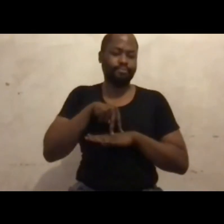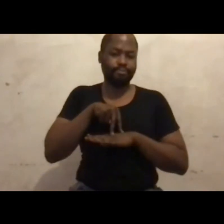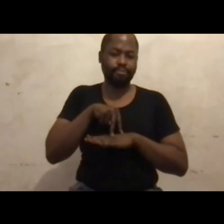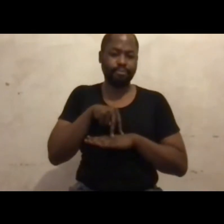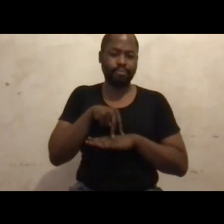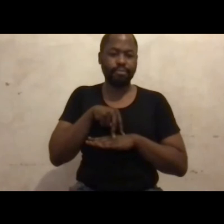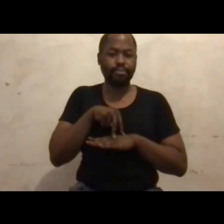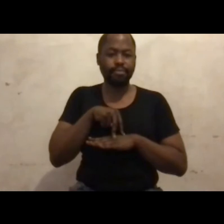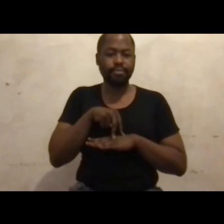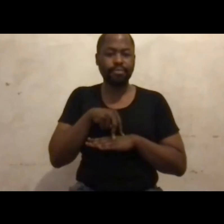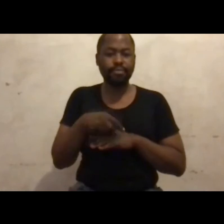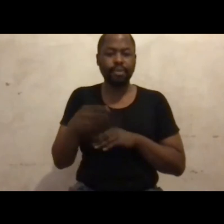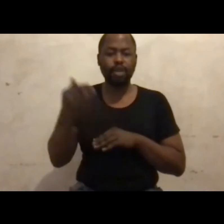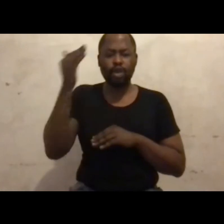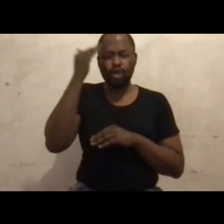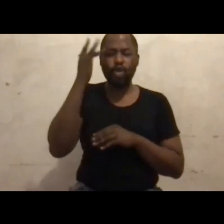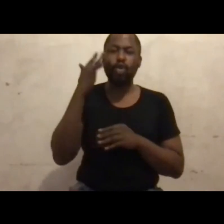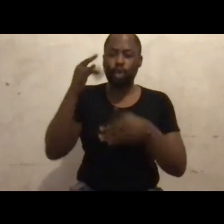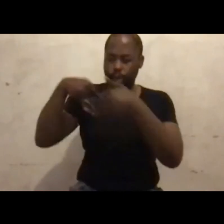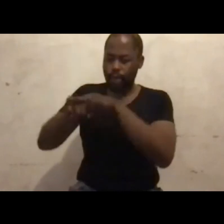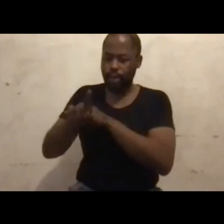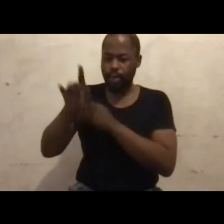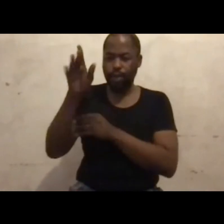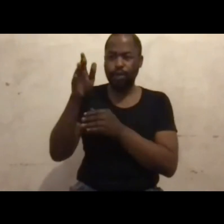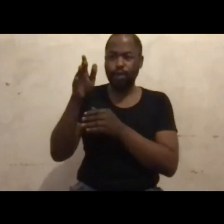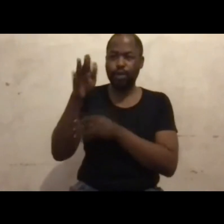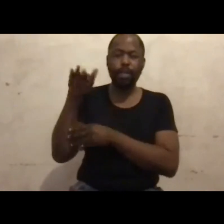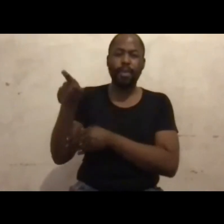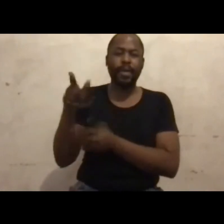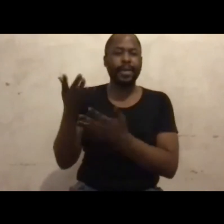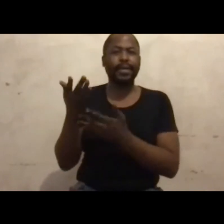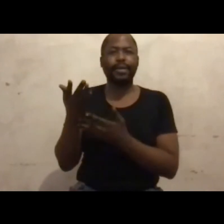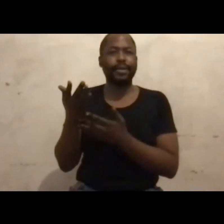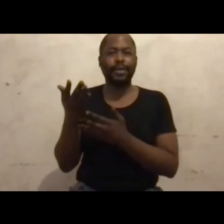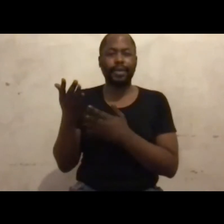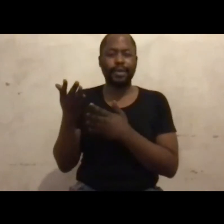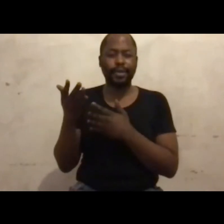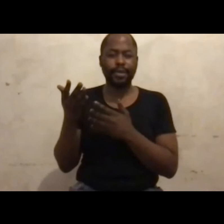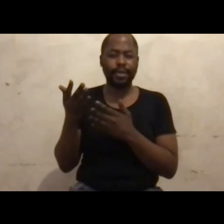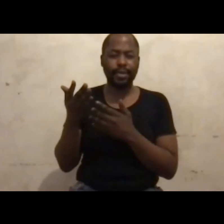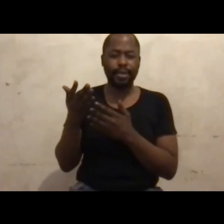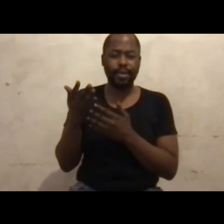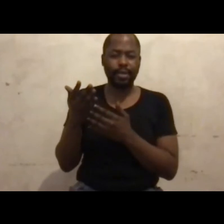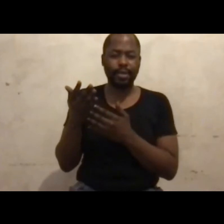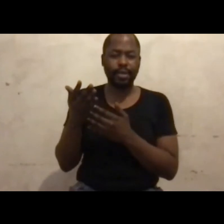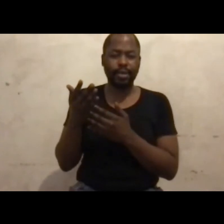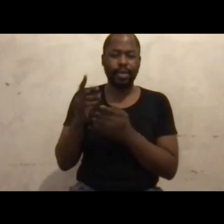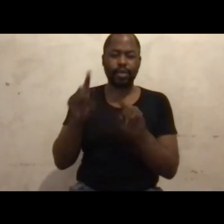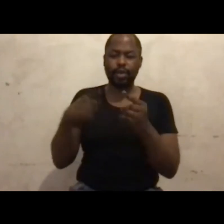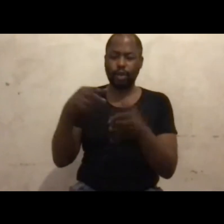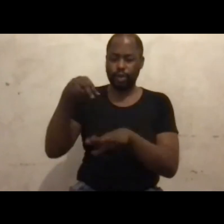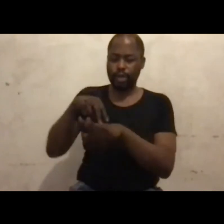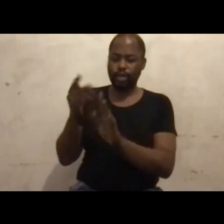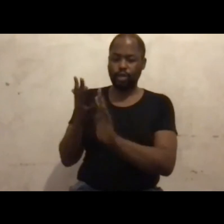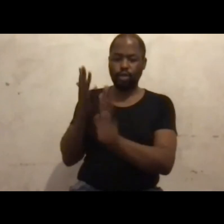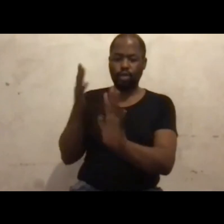that when you go to a bank as a person with a disability, you can't be in the queue. Instead, you are moved